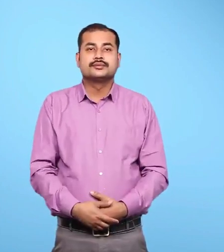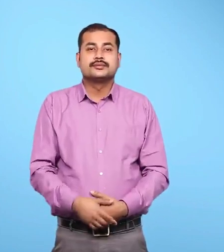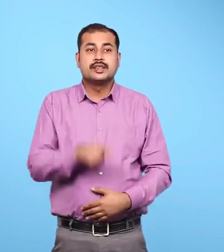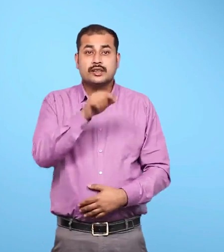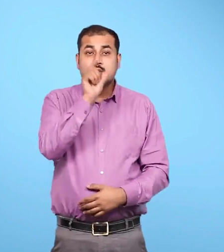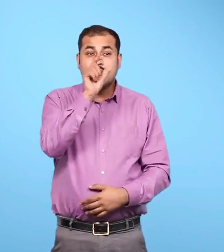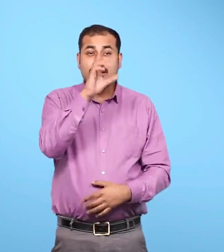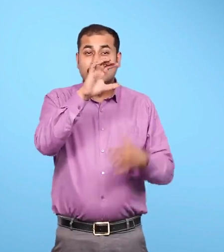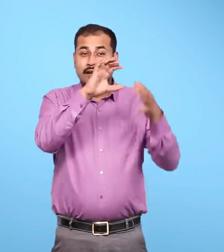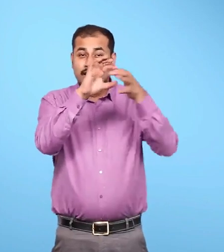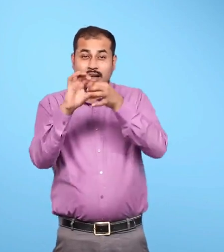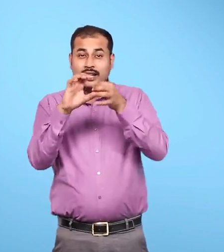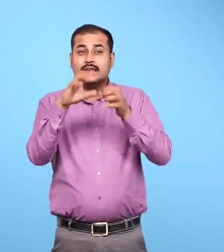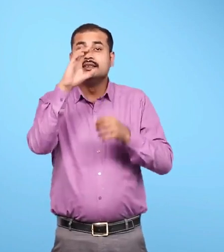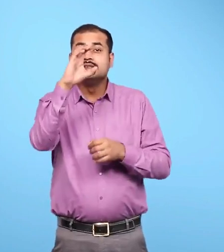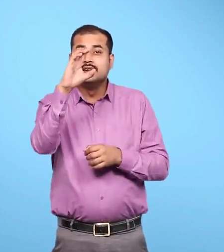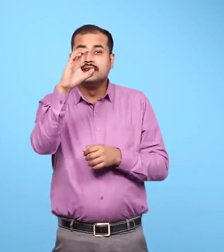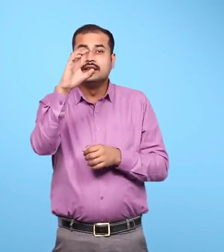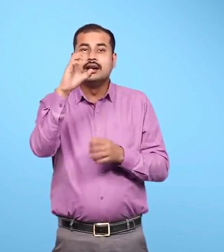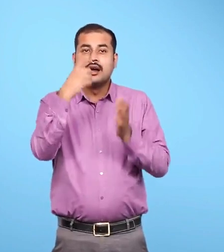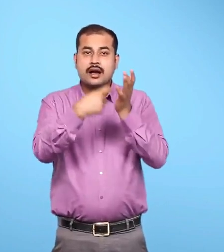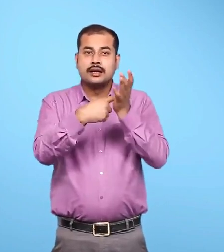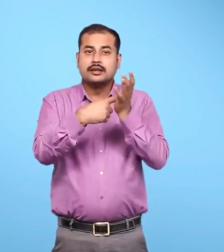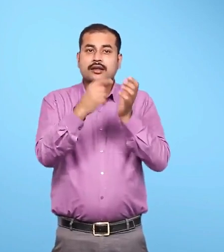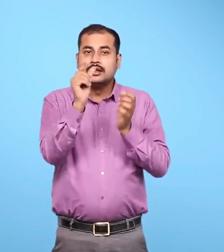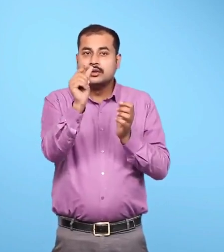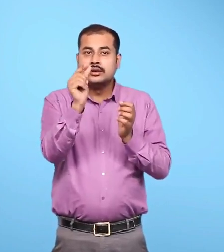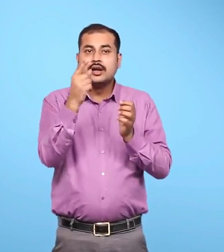The rhyming word starts with C. It's Cruise